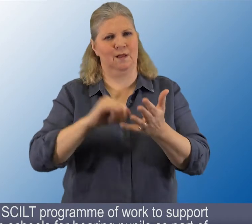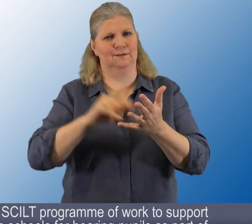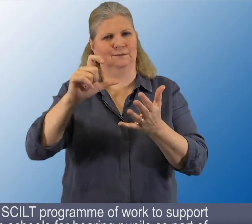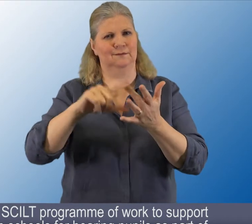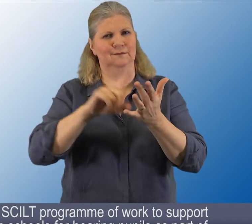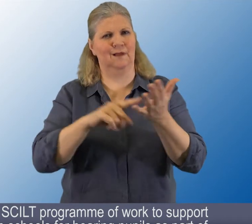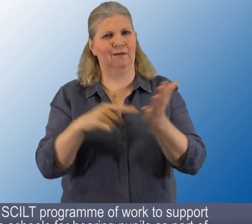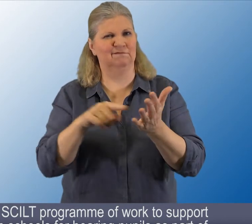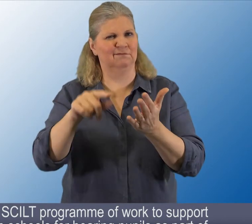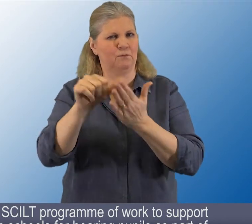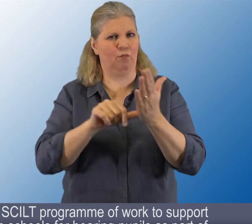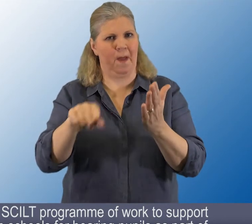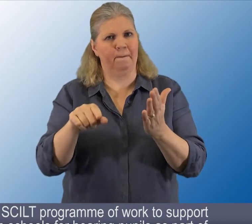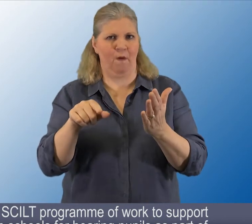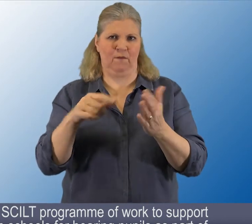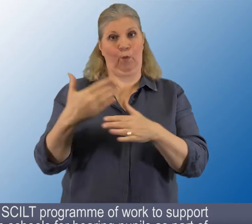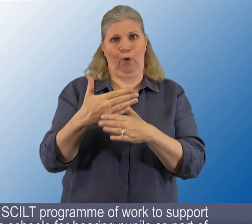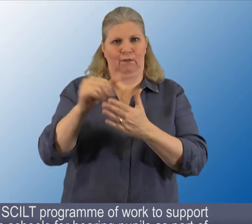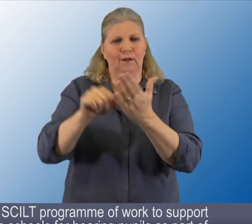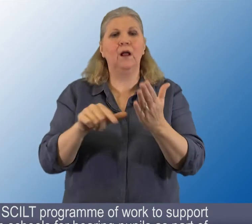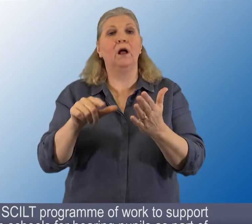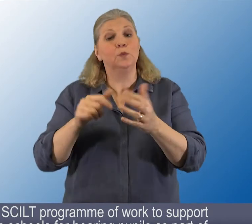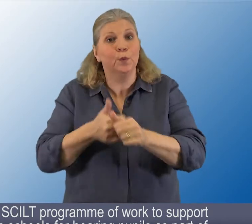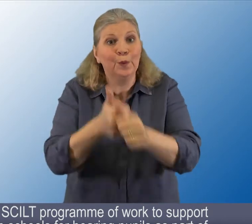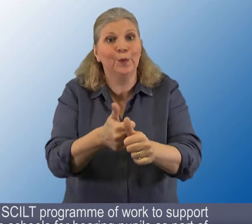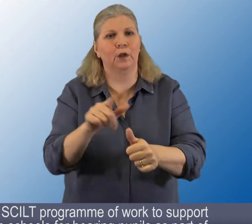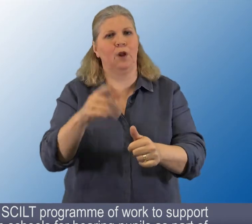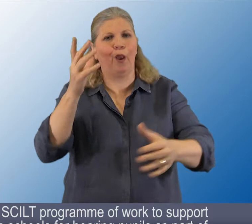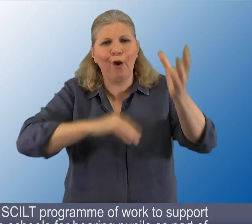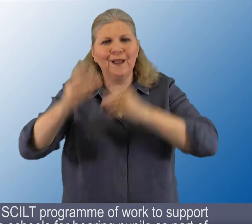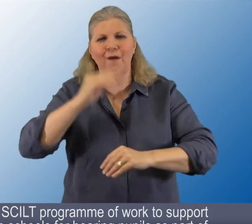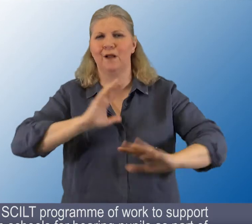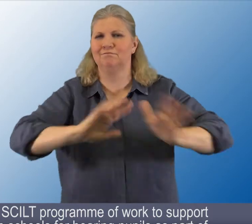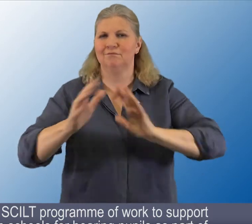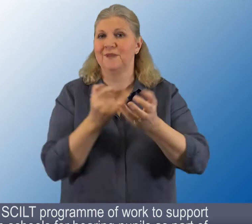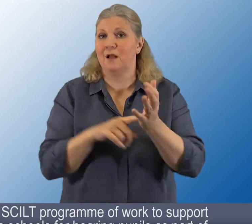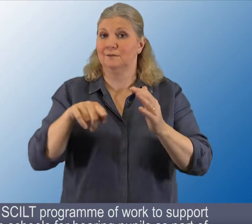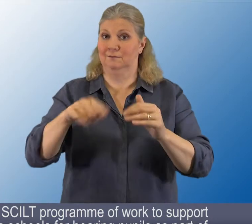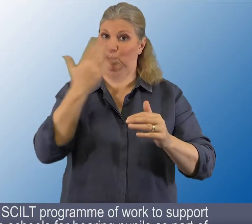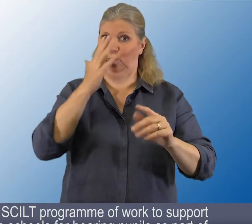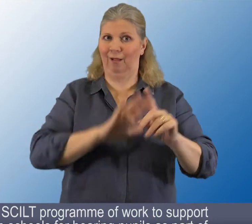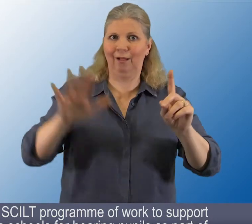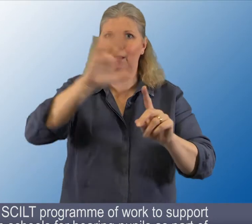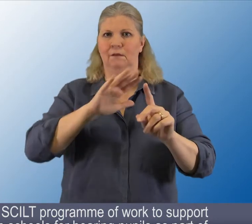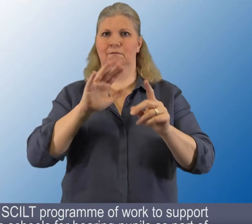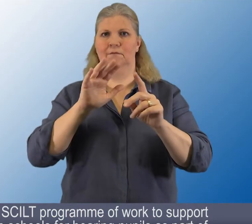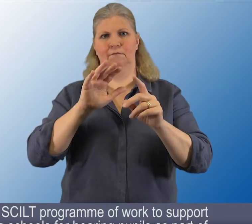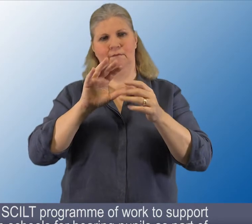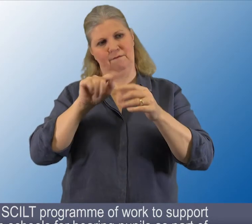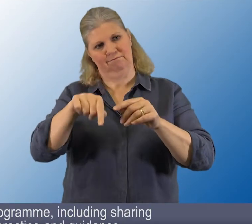15. Contribute to the SILC program of work to support the learning of BSL in schools for hearing pupils as part of the One